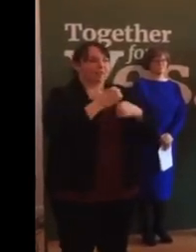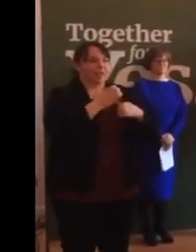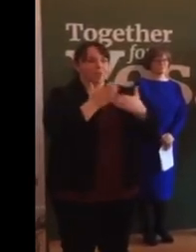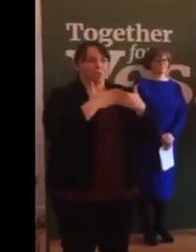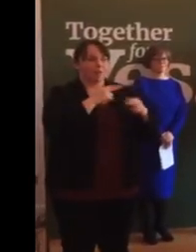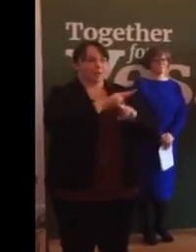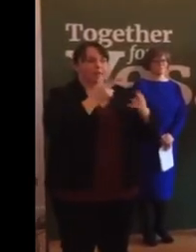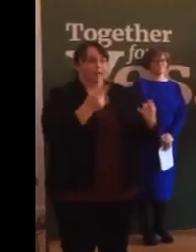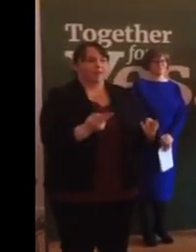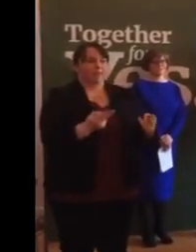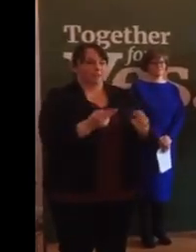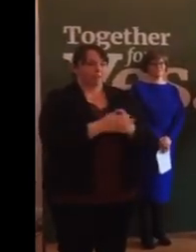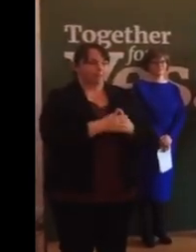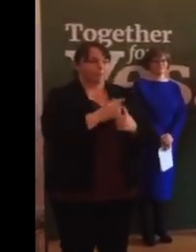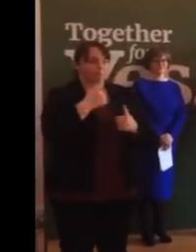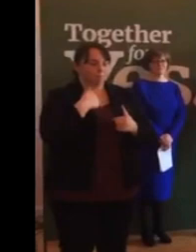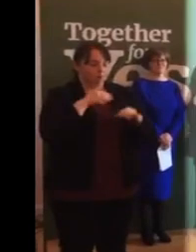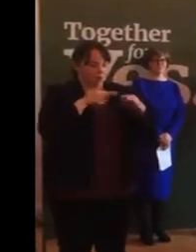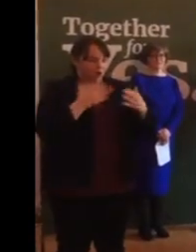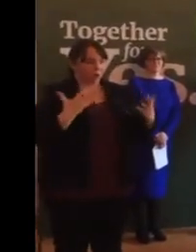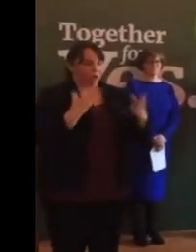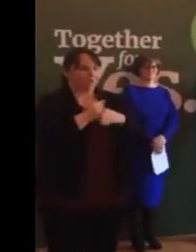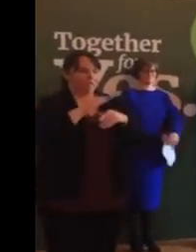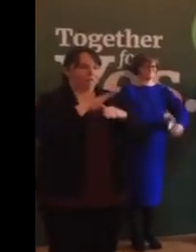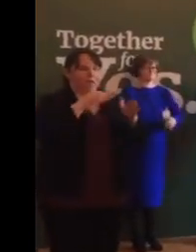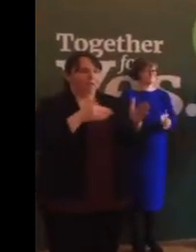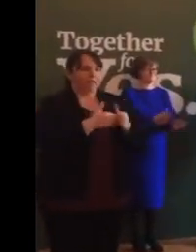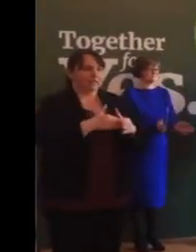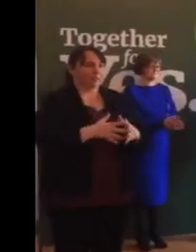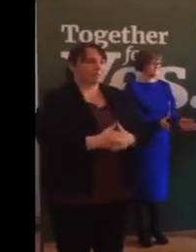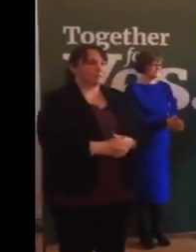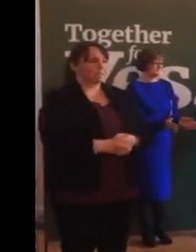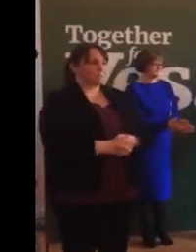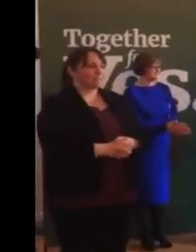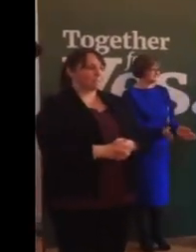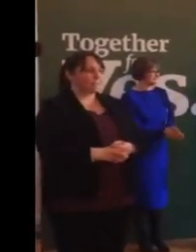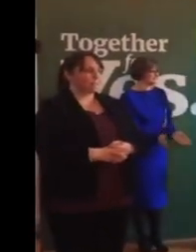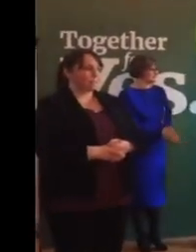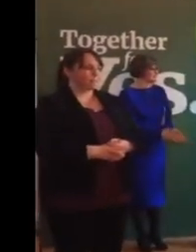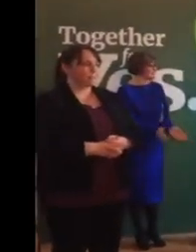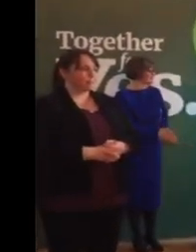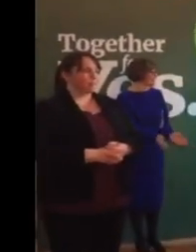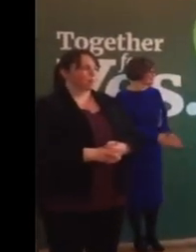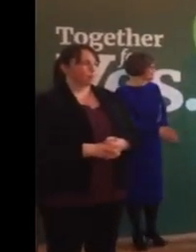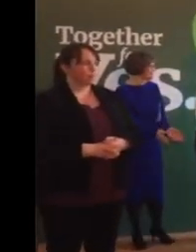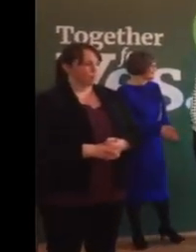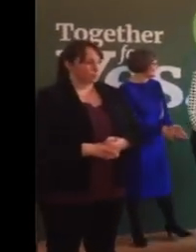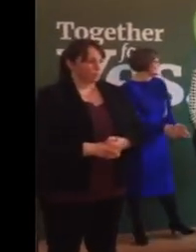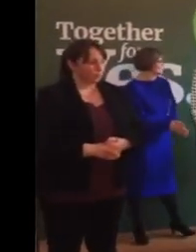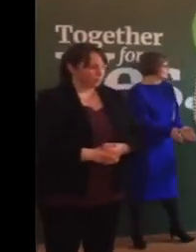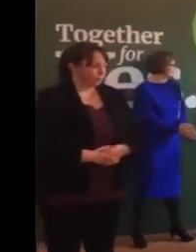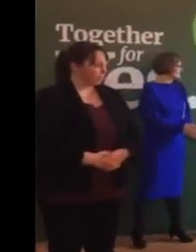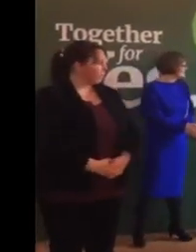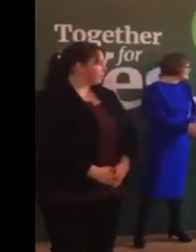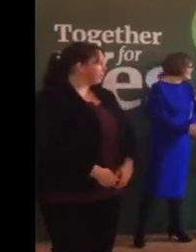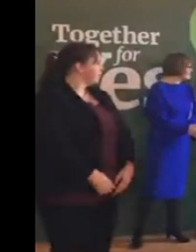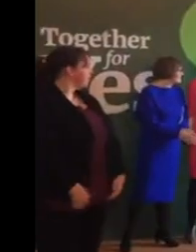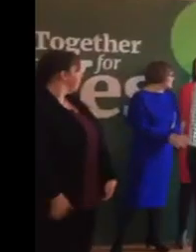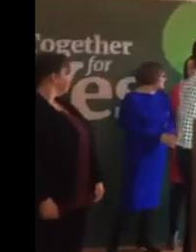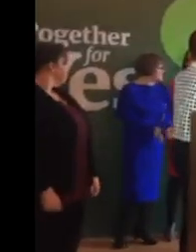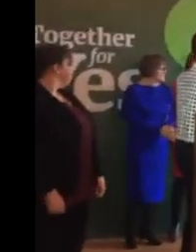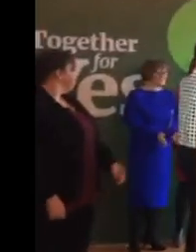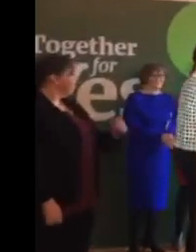We are Together for Yes. Thank you.